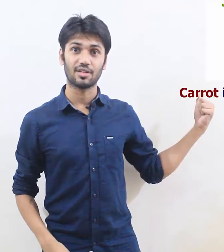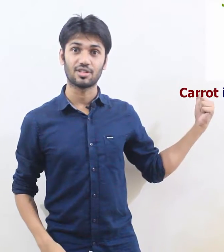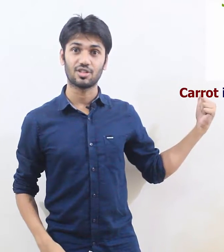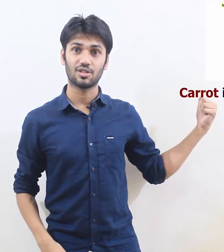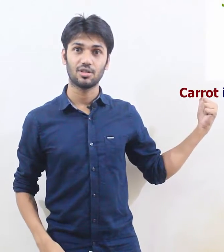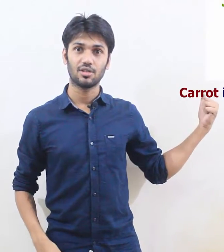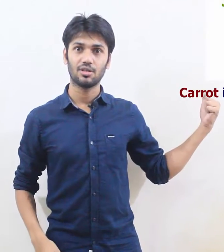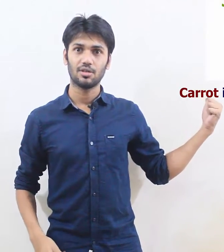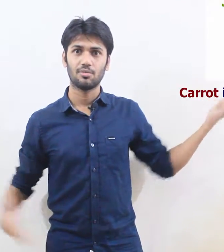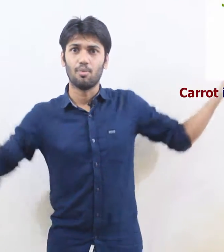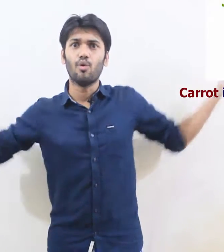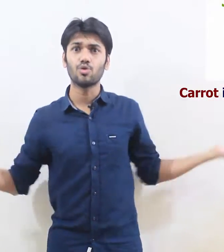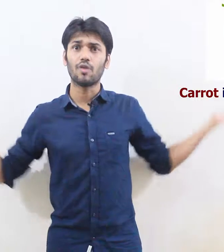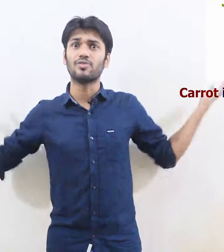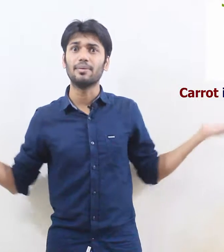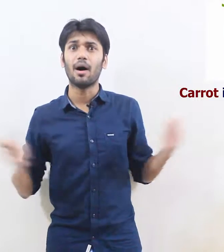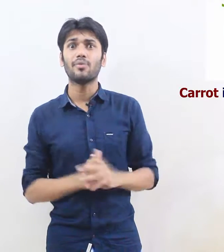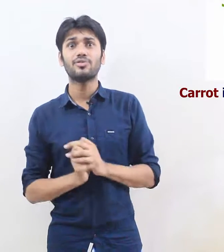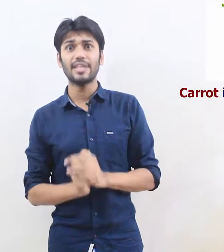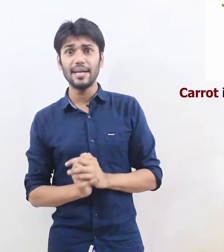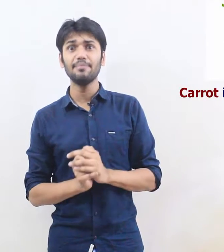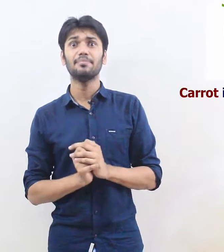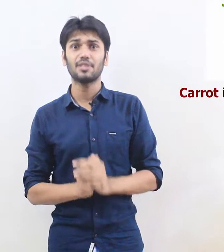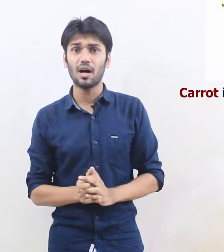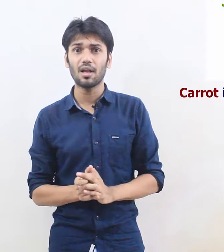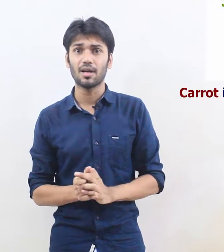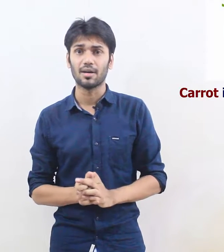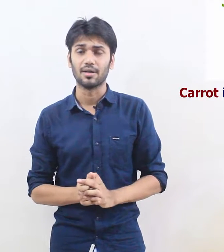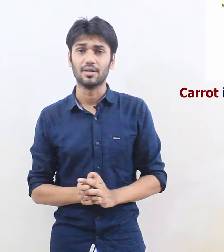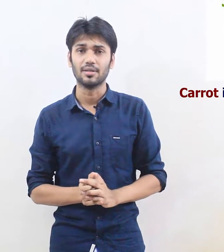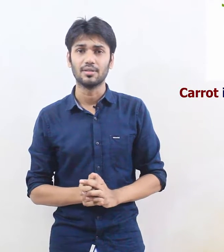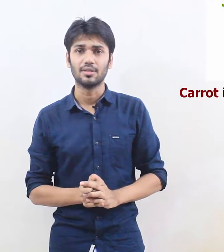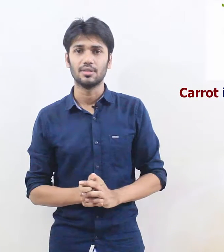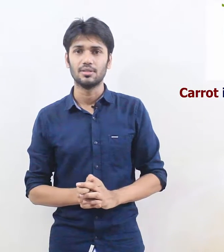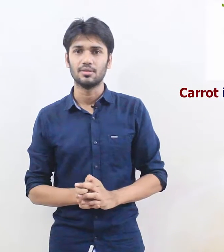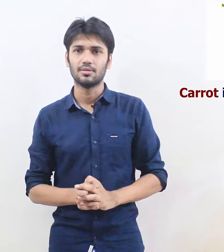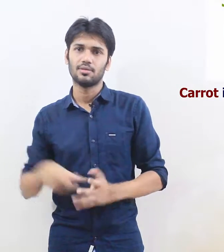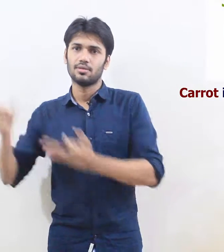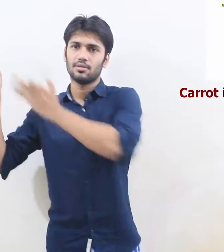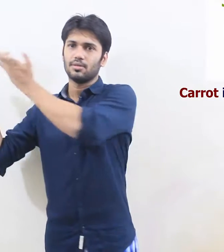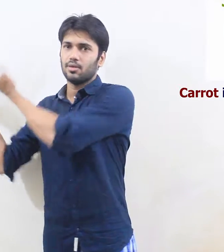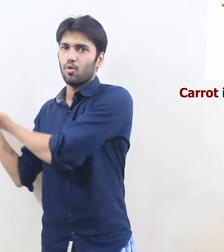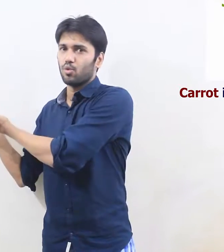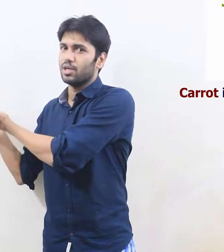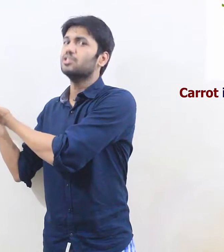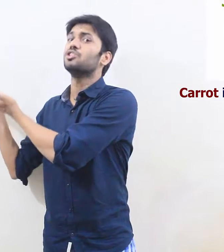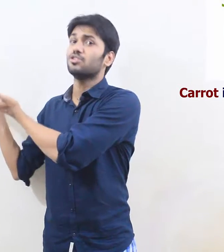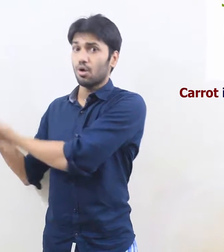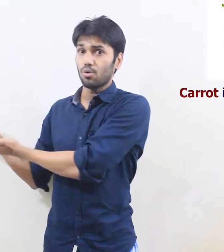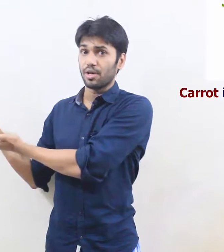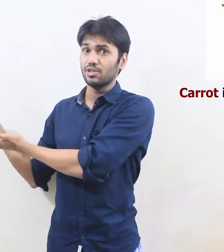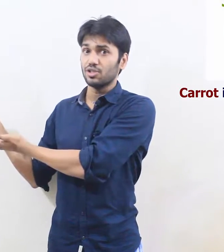both of them of same color orange is orange